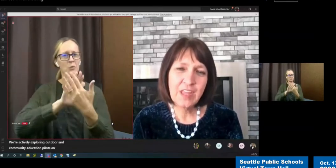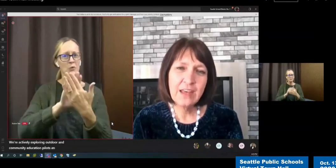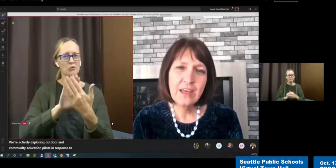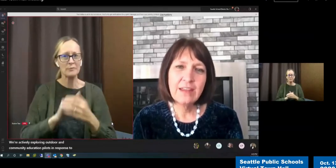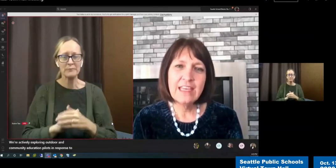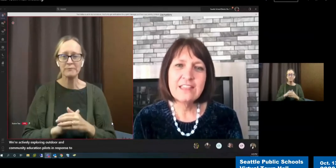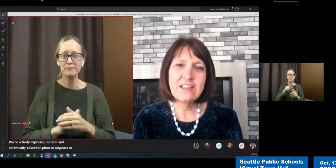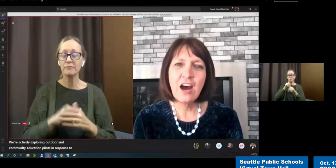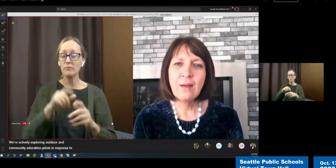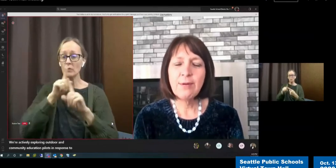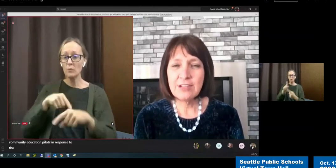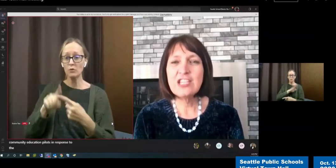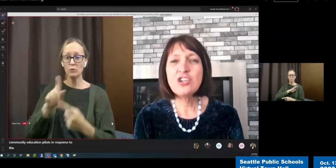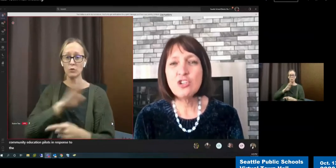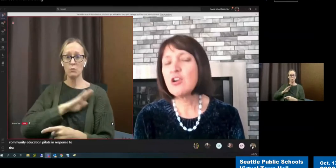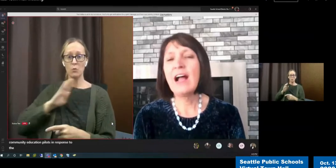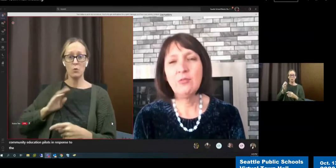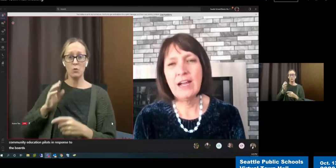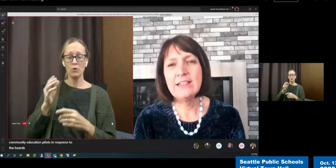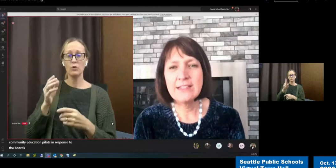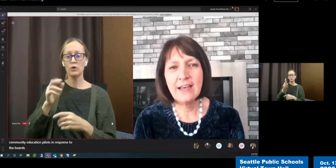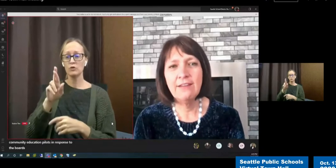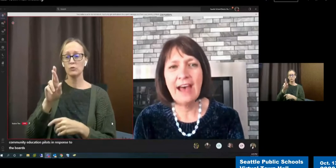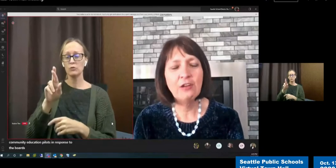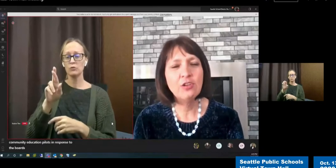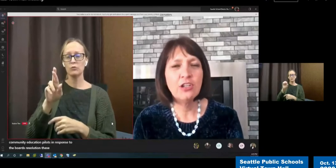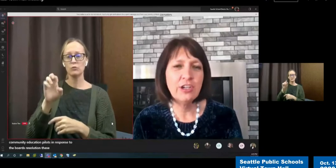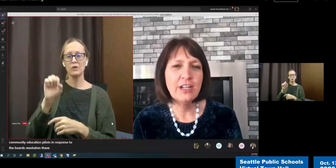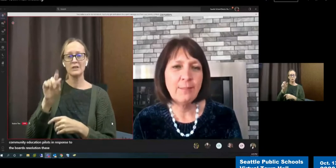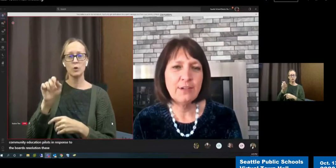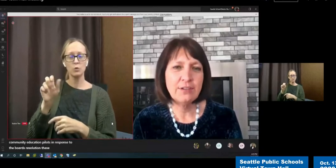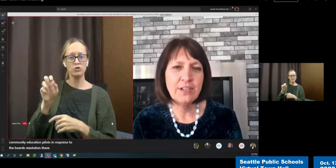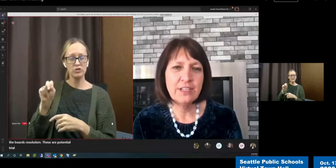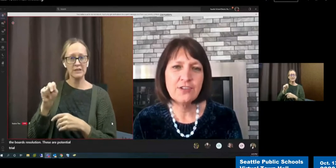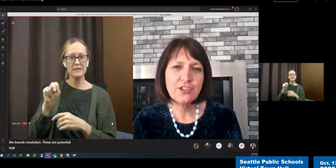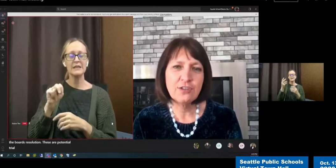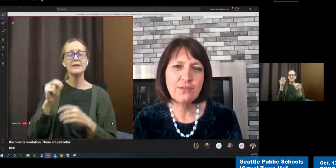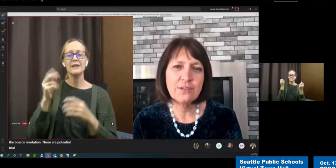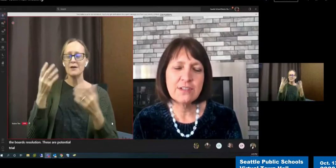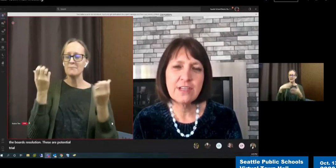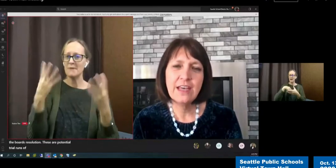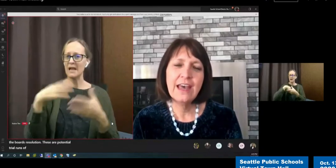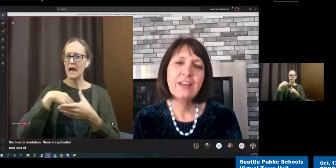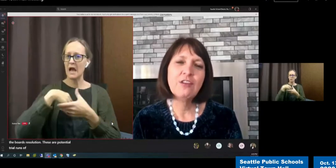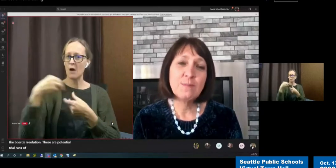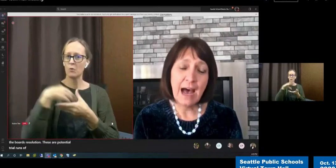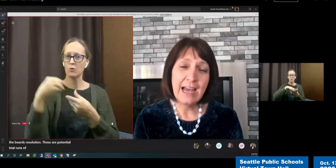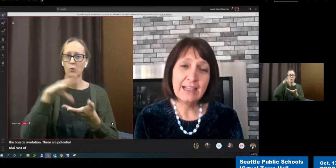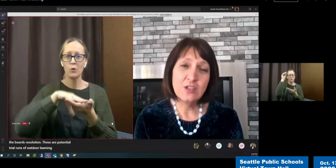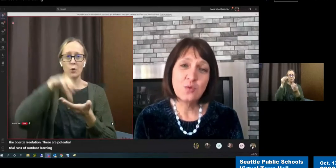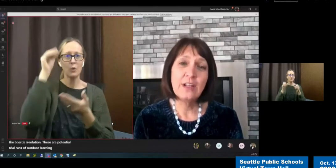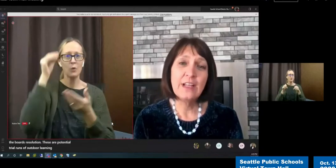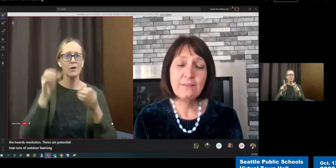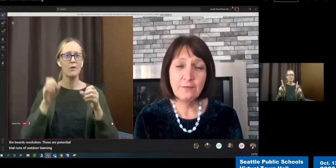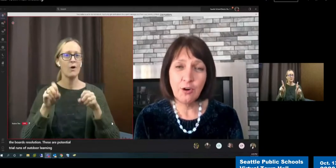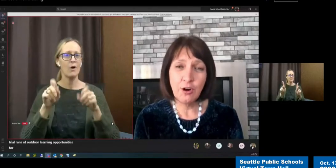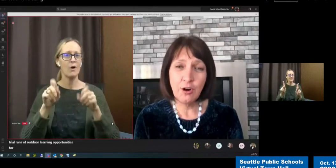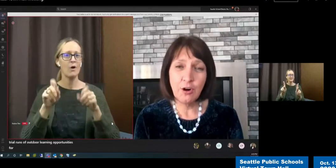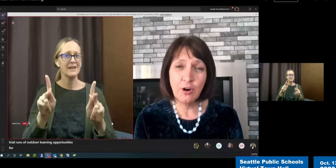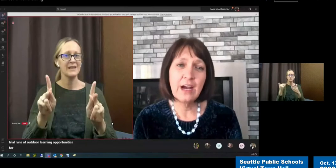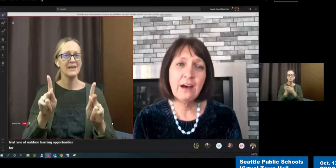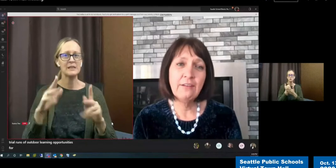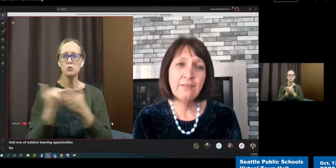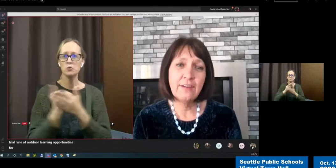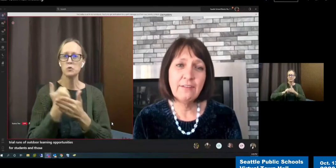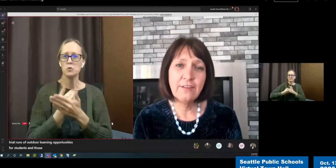These are potential trial runs of outdoor learning opportunities for students. And those pilots will inform the